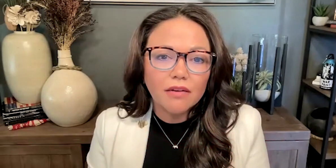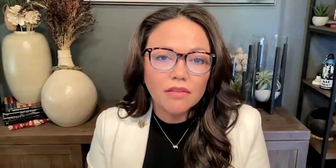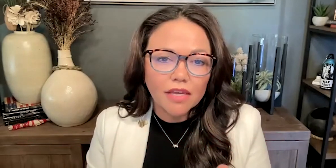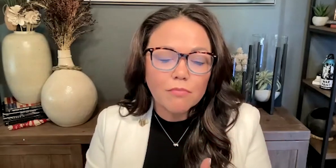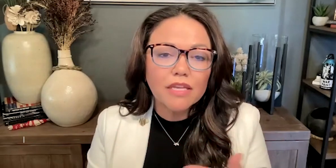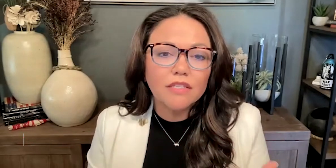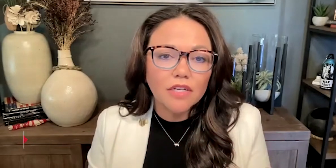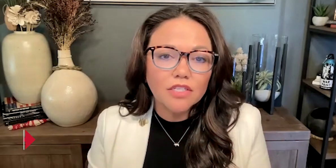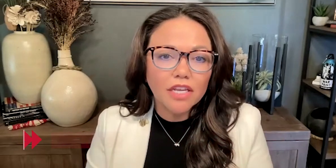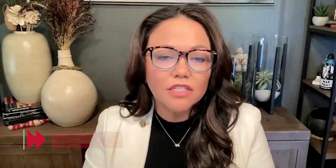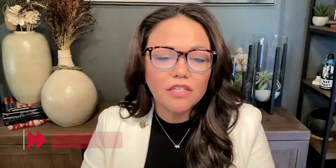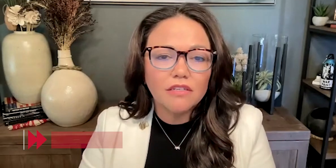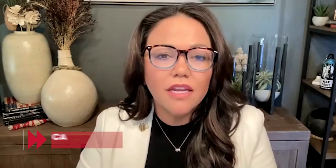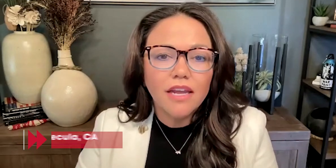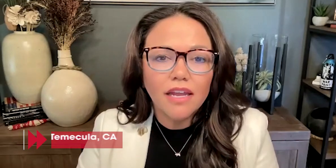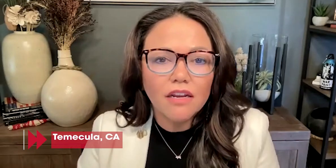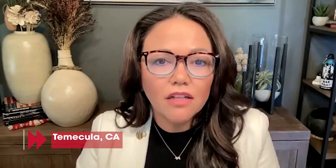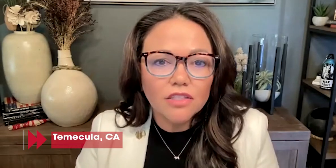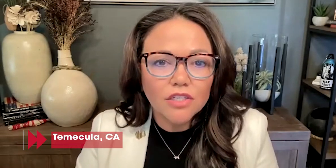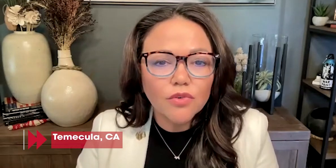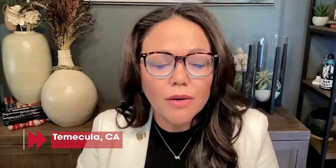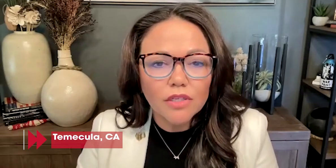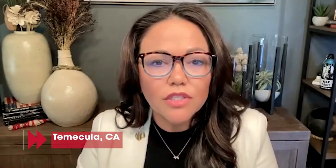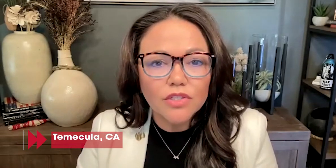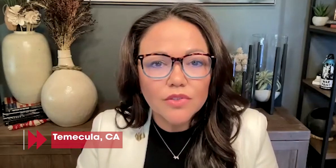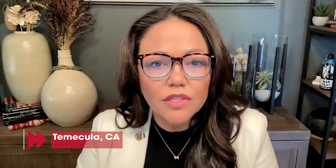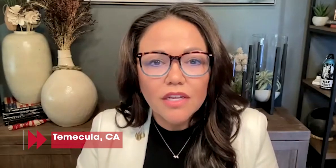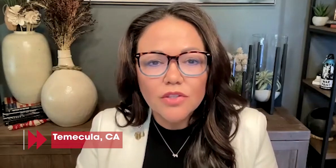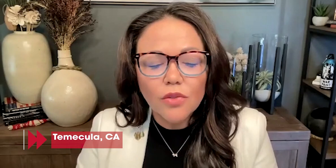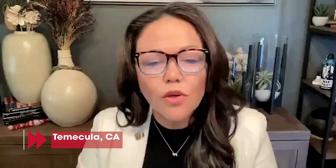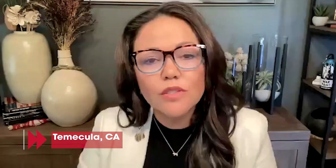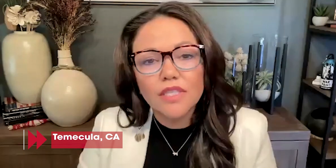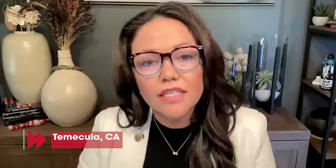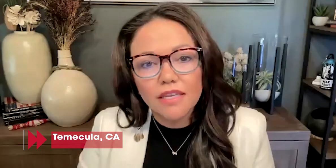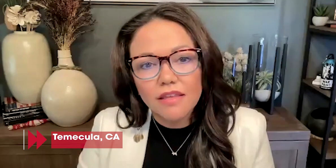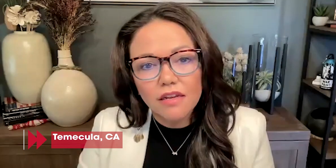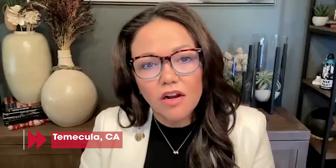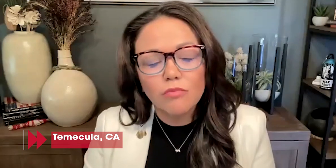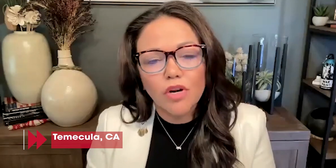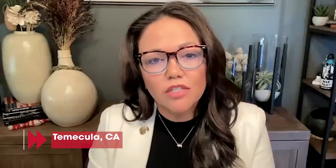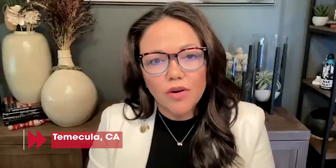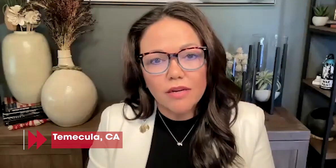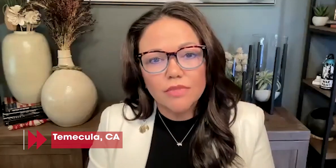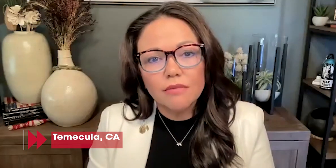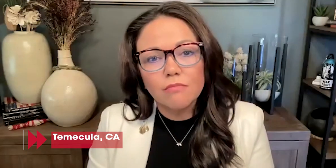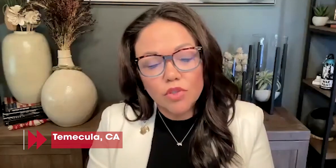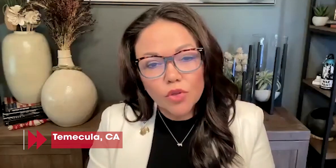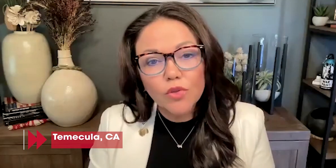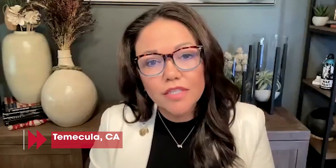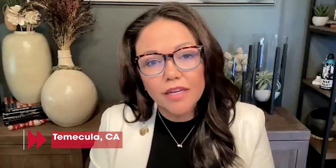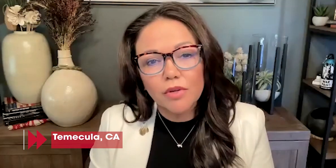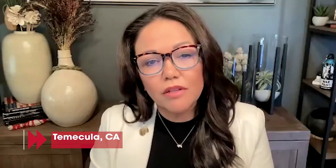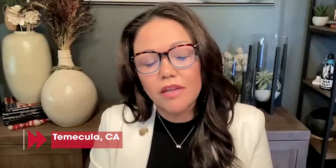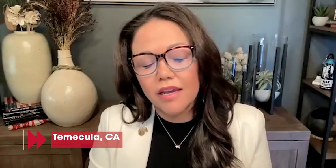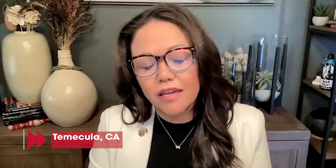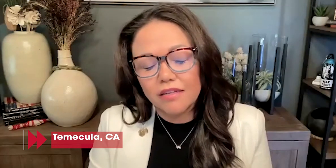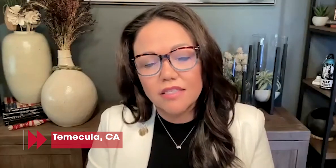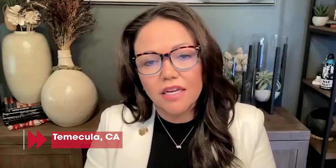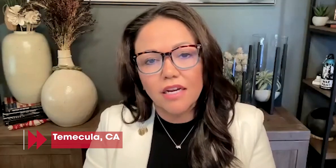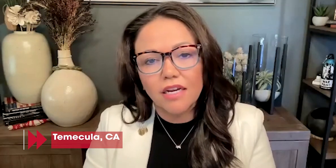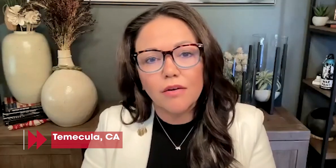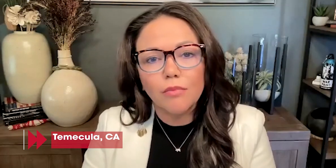having that base of education and knowledge on tribal issues. So those things, I think, all brought tribes to the table